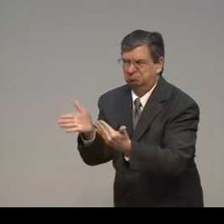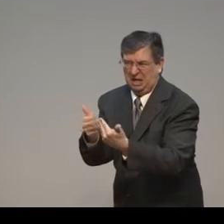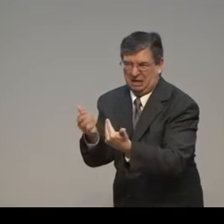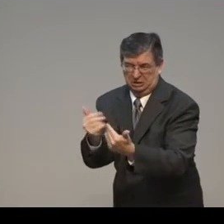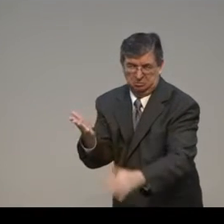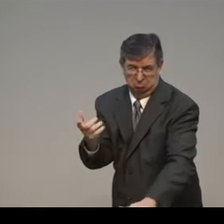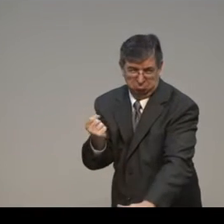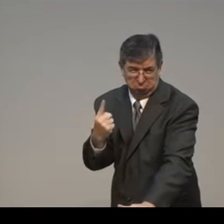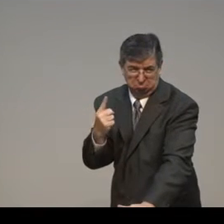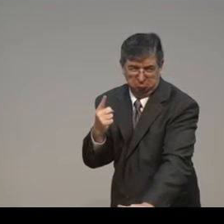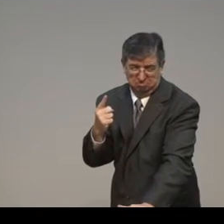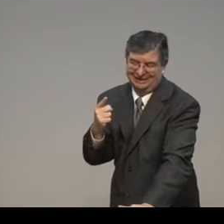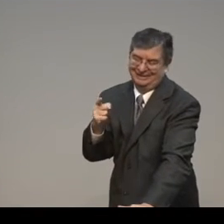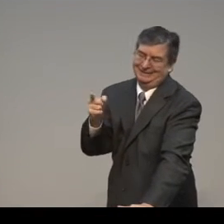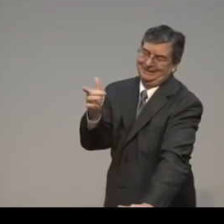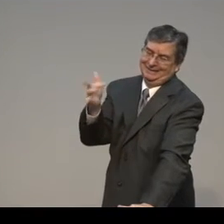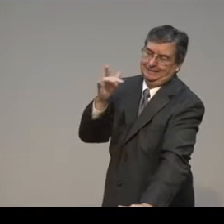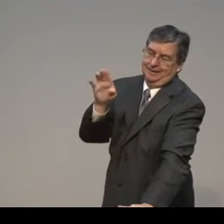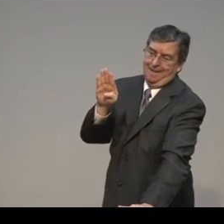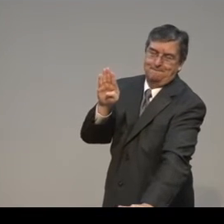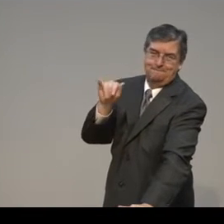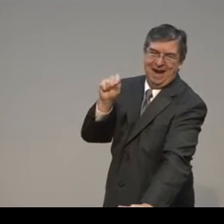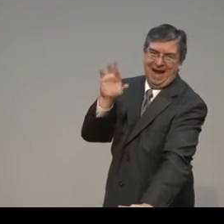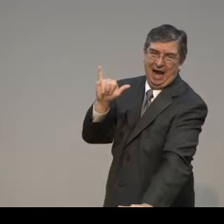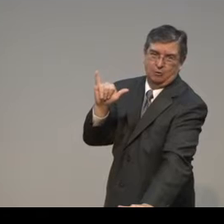battery. That's an easy fix. Battery.